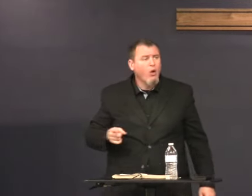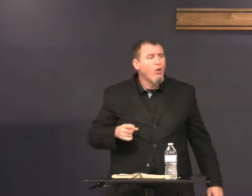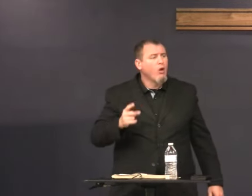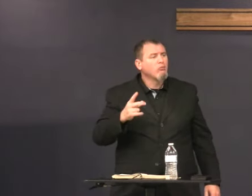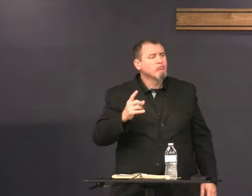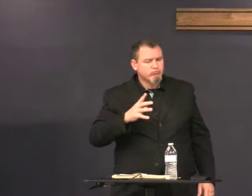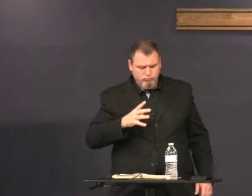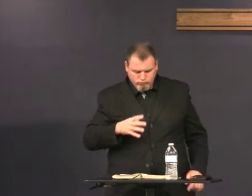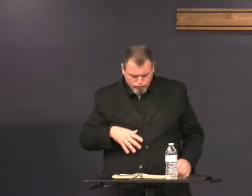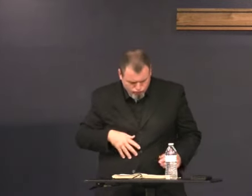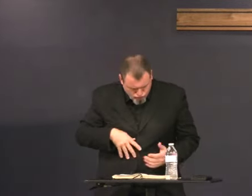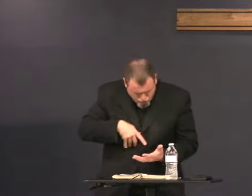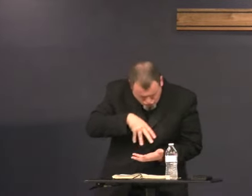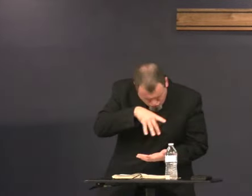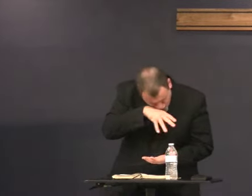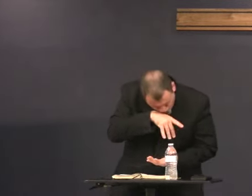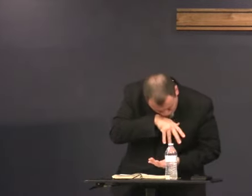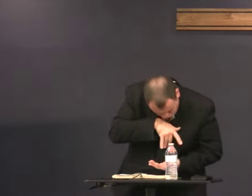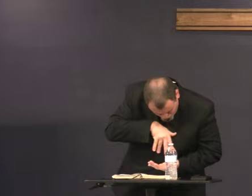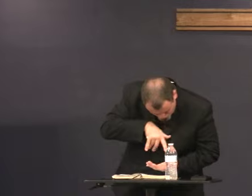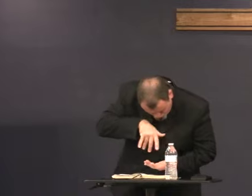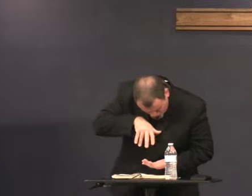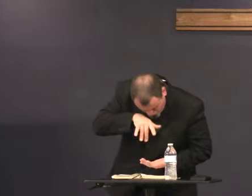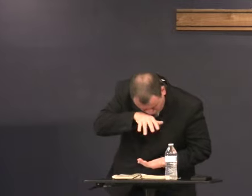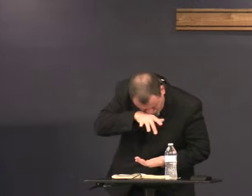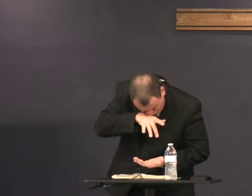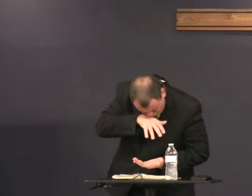this then I'll get back to you and answer and then I do study that